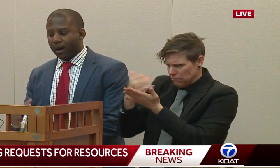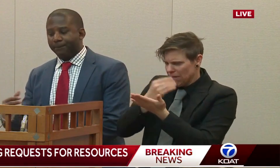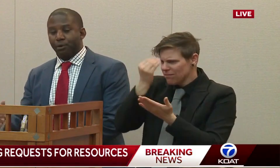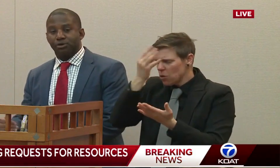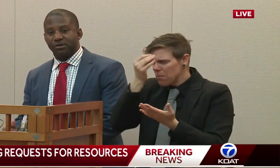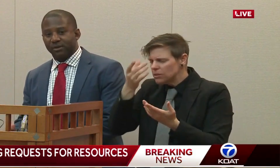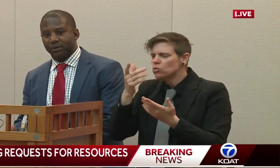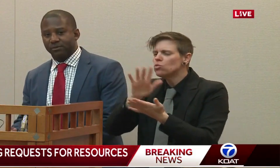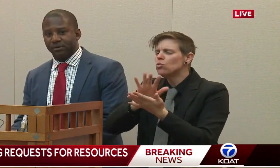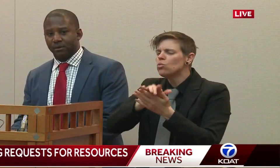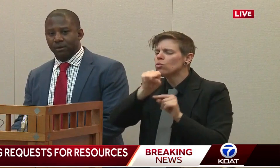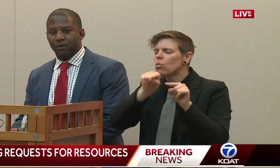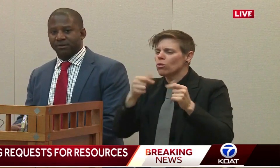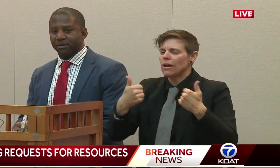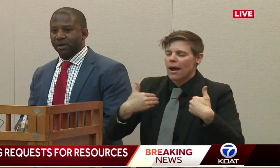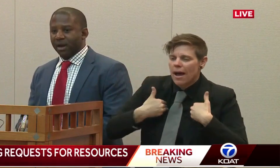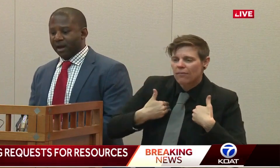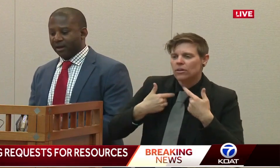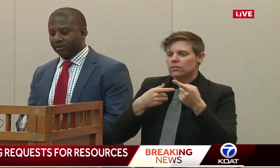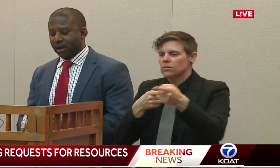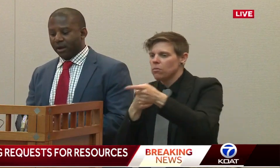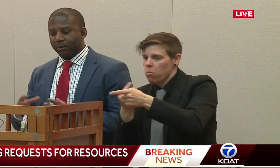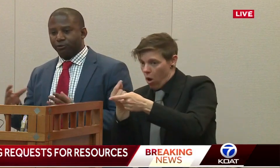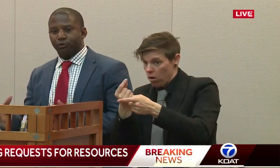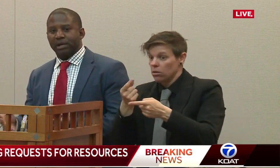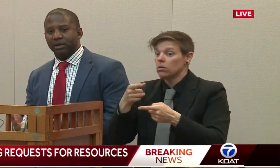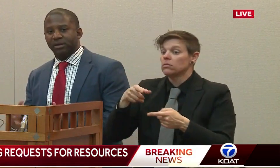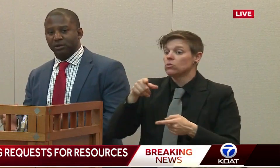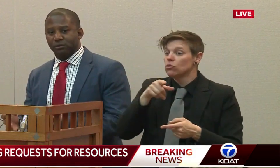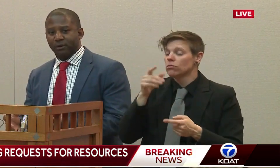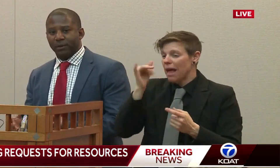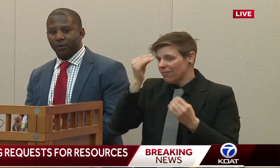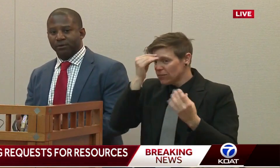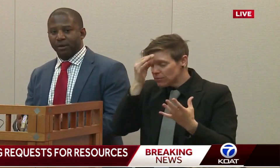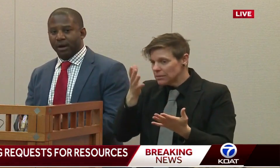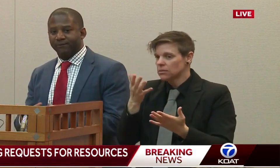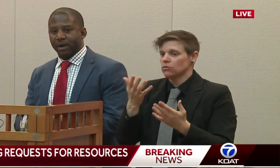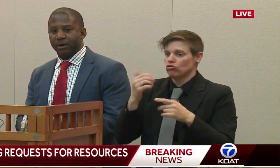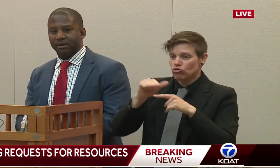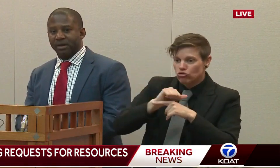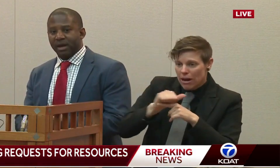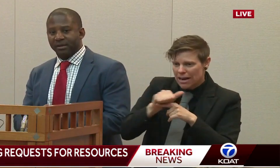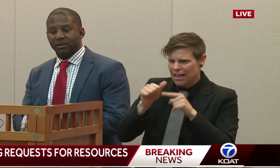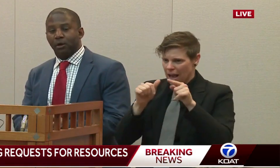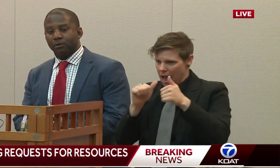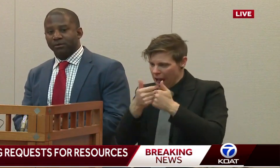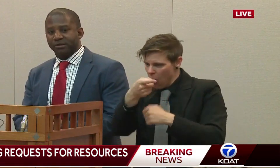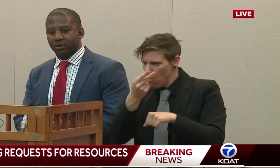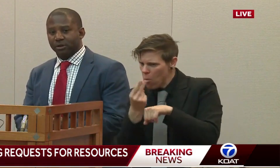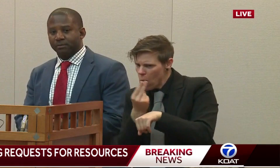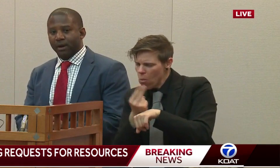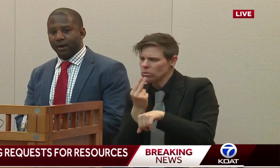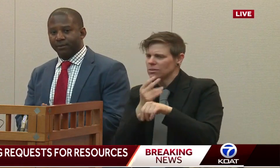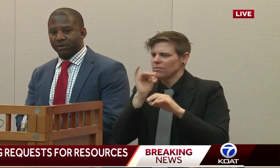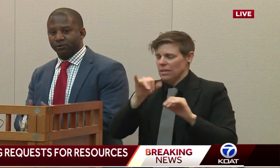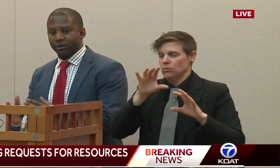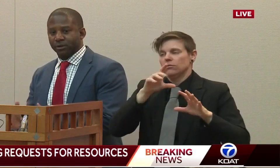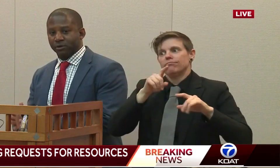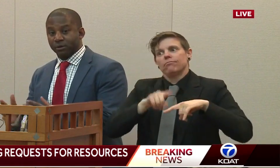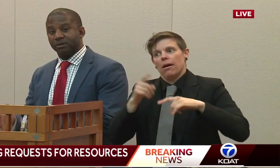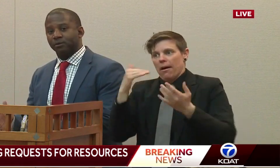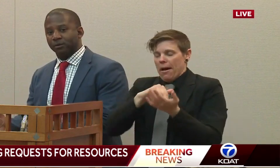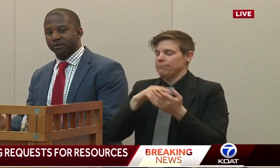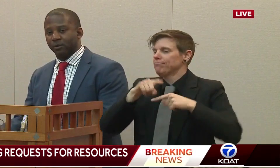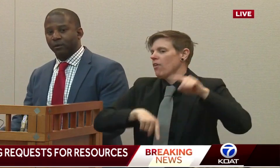know, purchasing those materials and training teachers on those varies as a local decision from